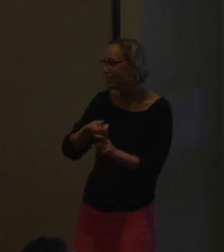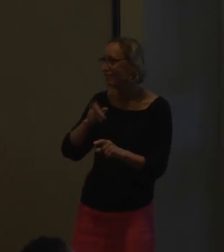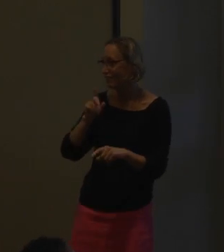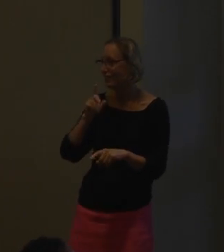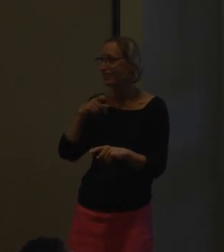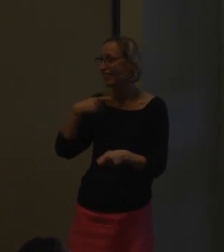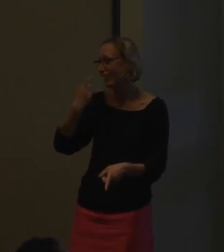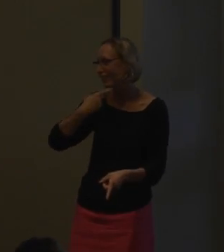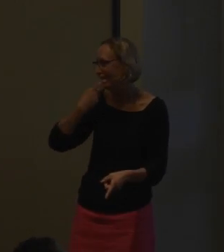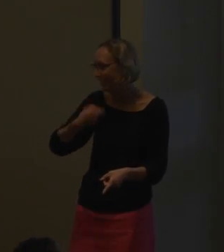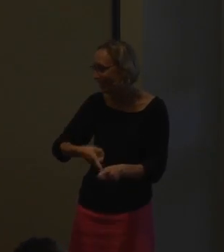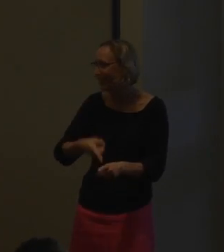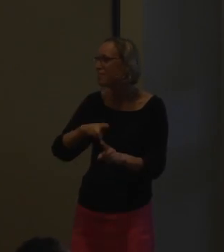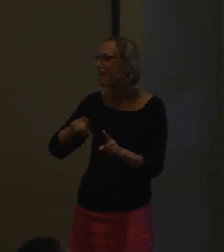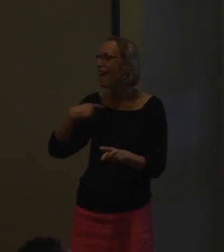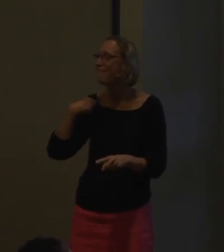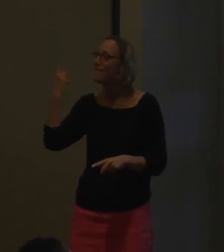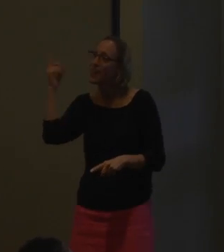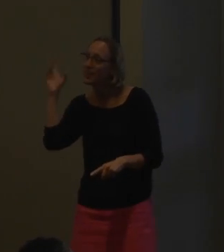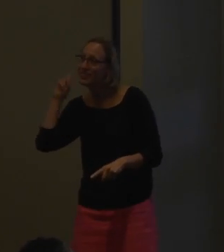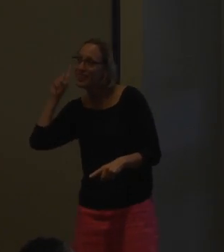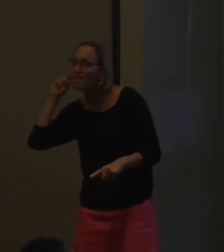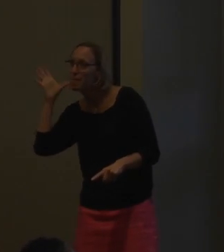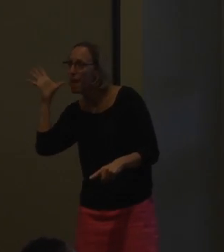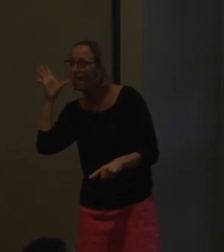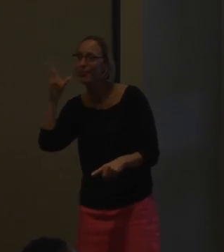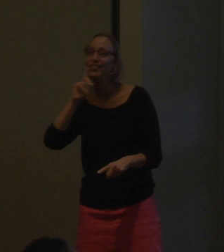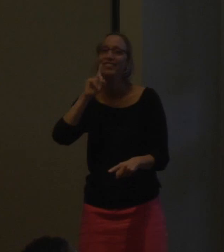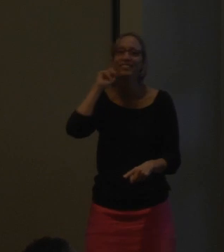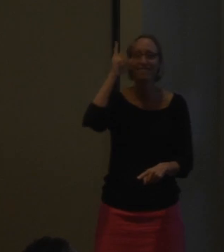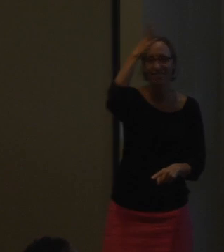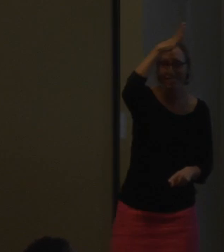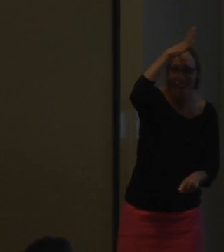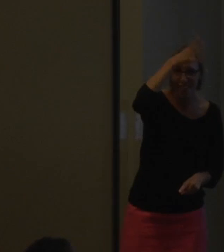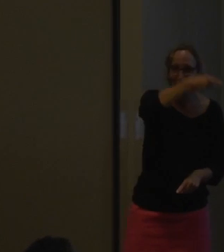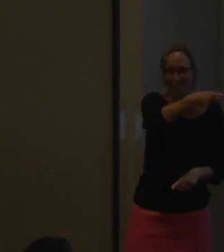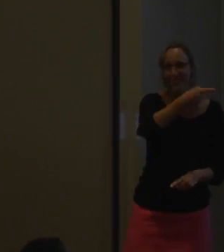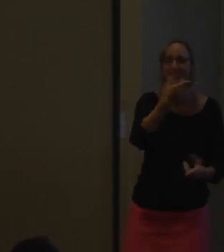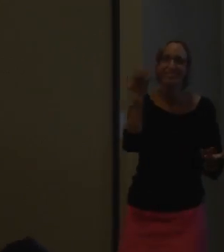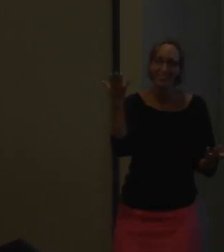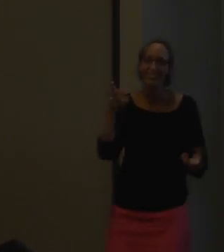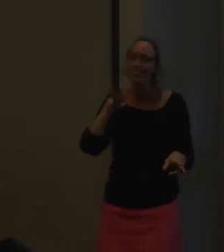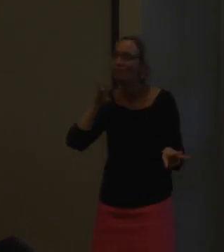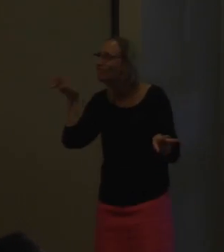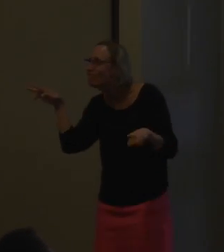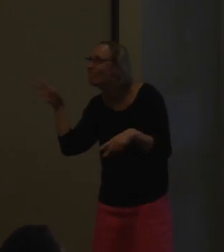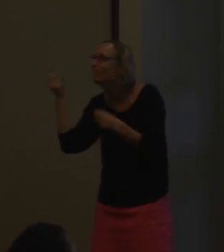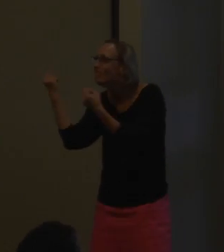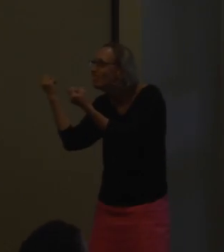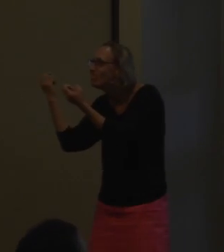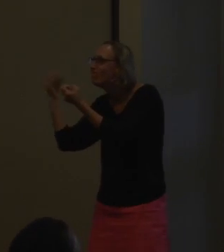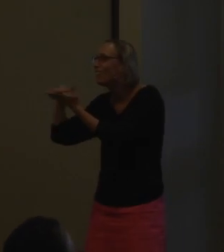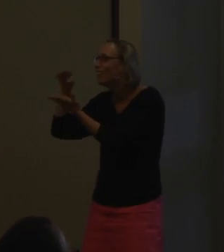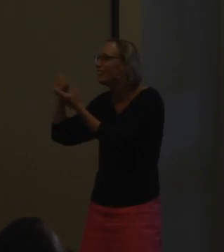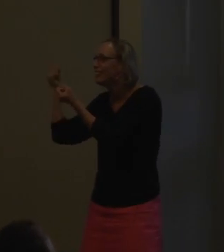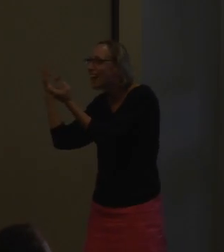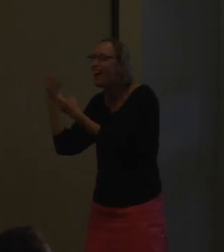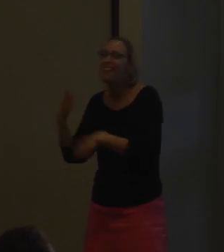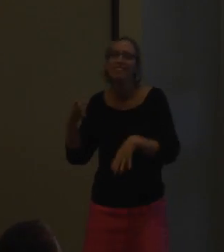And this child was hearing, but has deaf parents, deaf mother and a deaf father, and learned